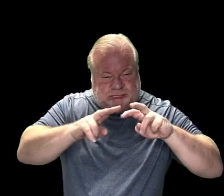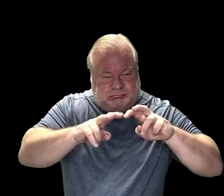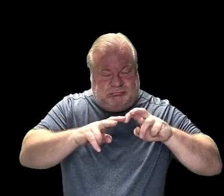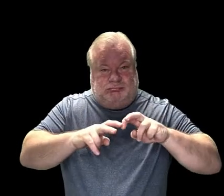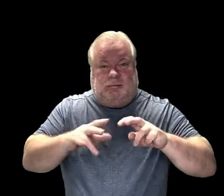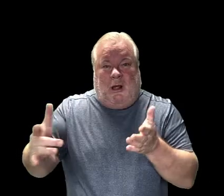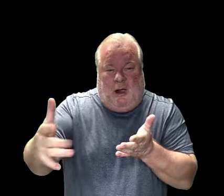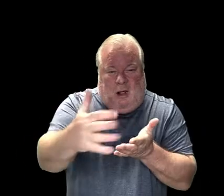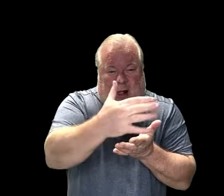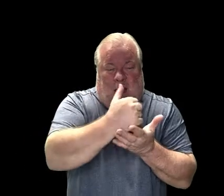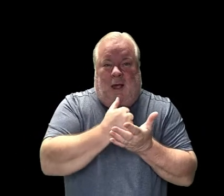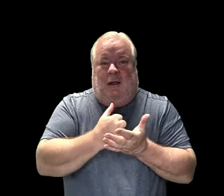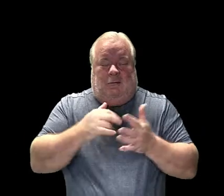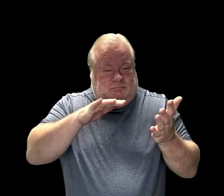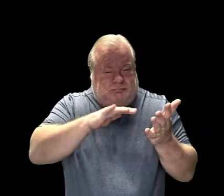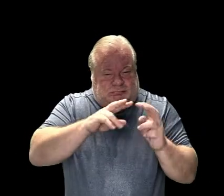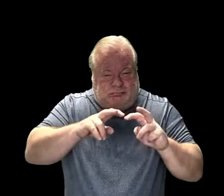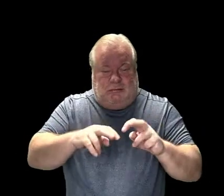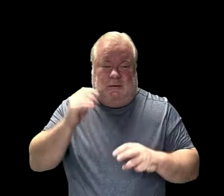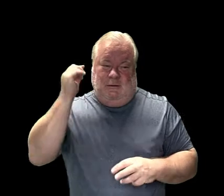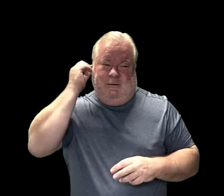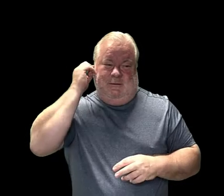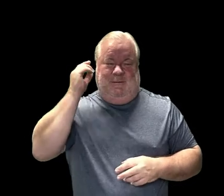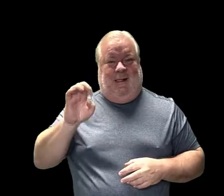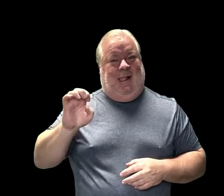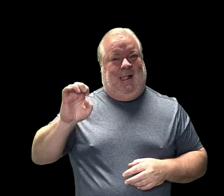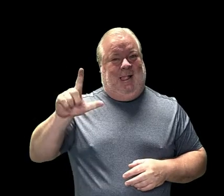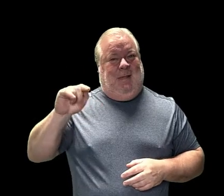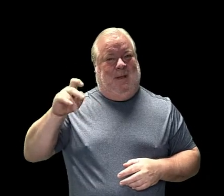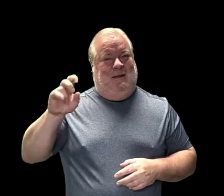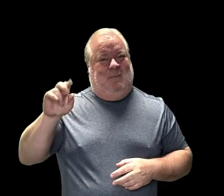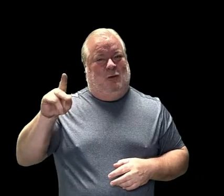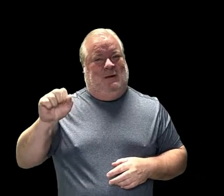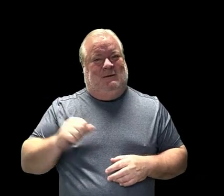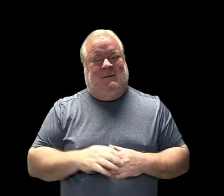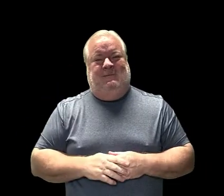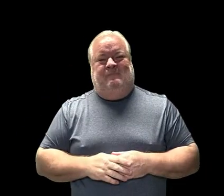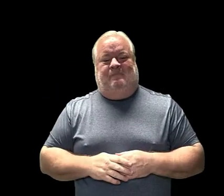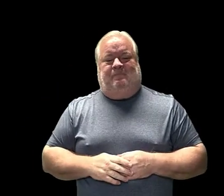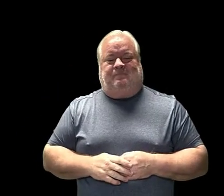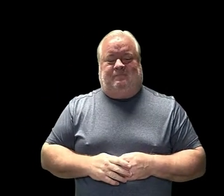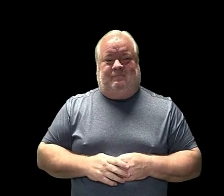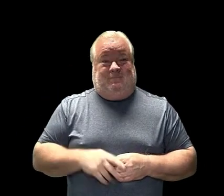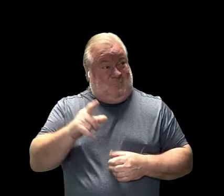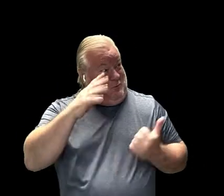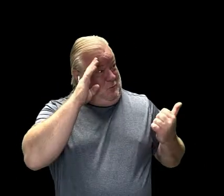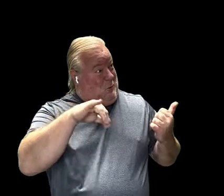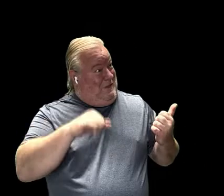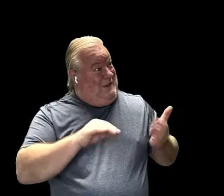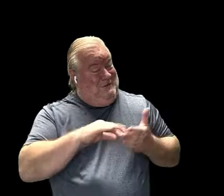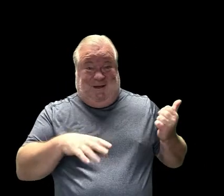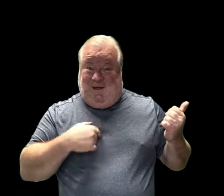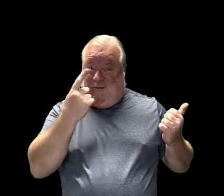I couldn't resist to use that as word of the day. Lepidopterist. Did you know you were a